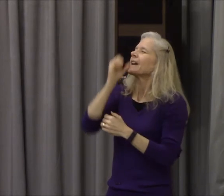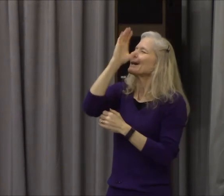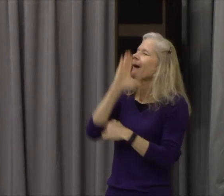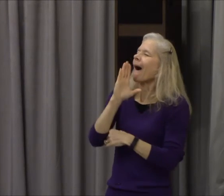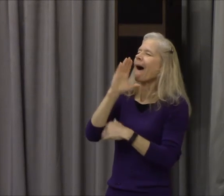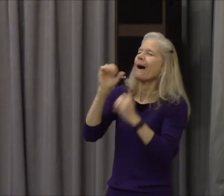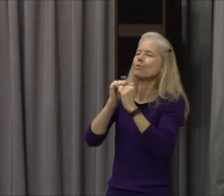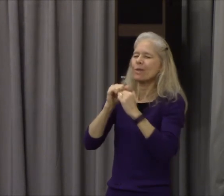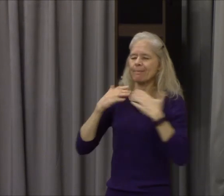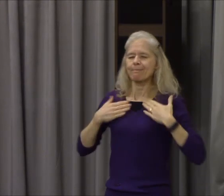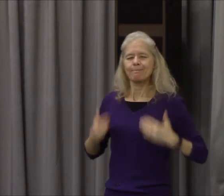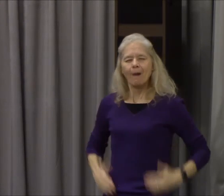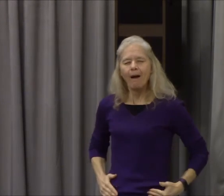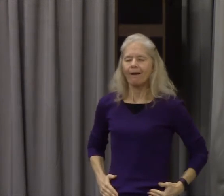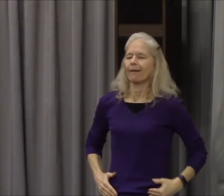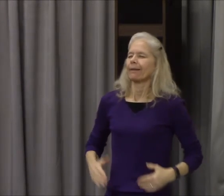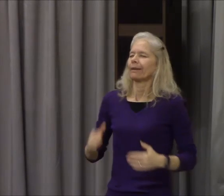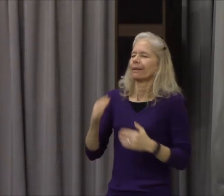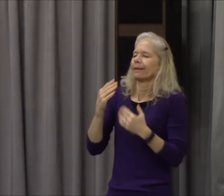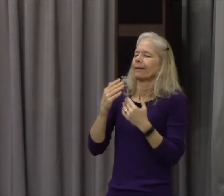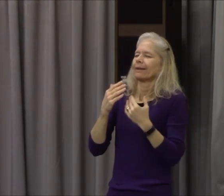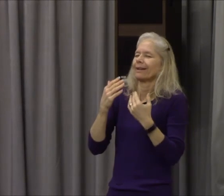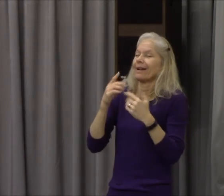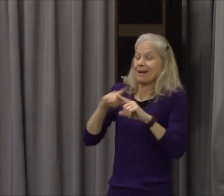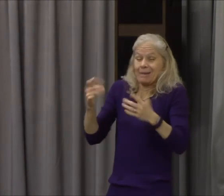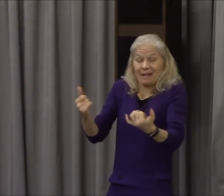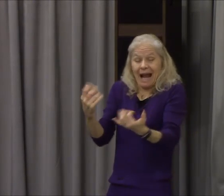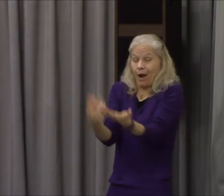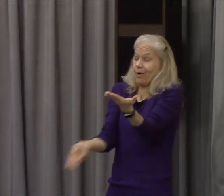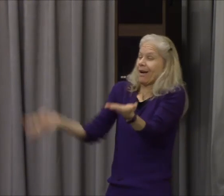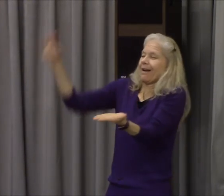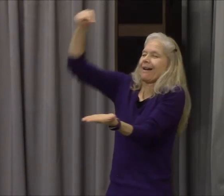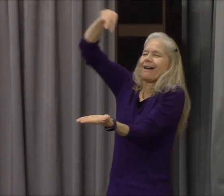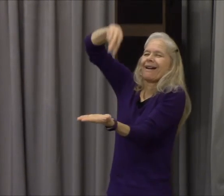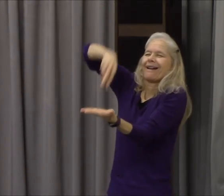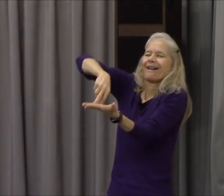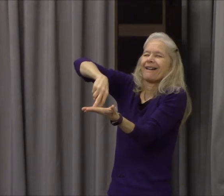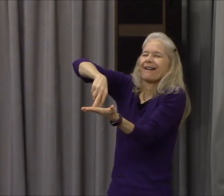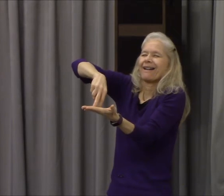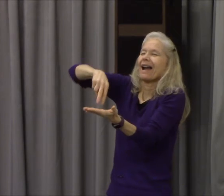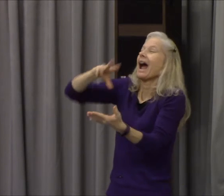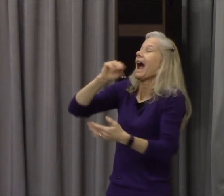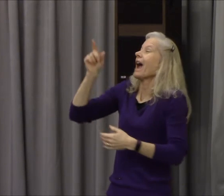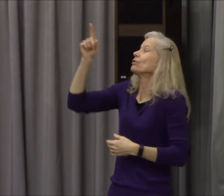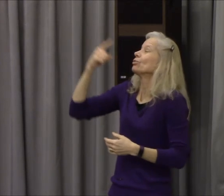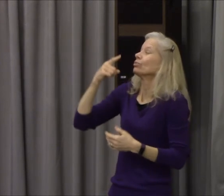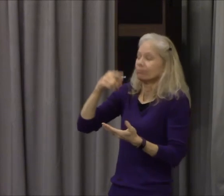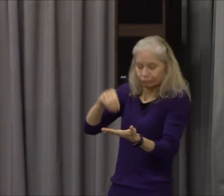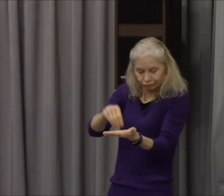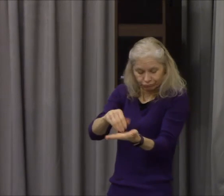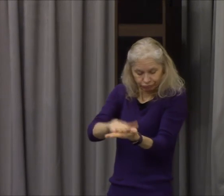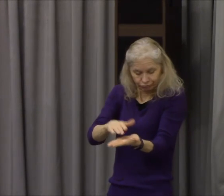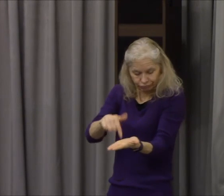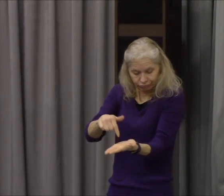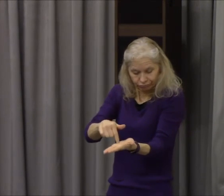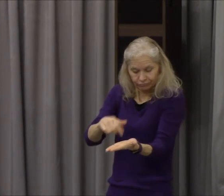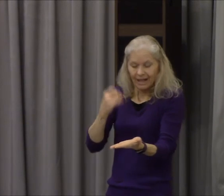mouth the Lord Jesus and believe in our heart that God has raised him from the dead we shall be saved went on to say